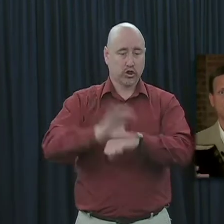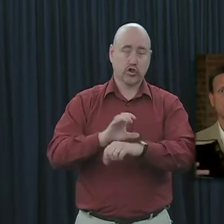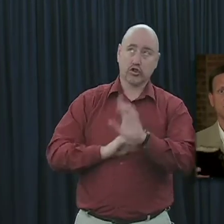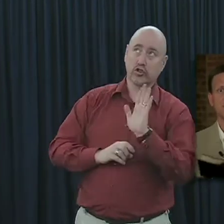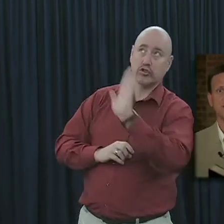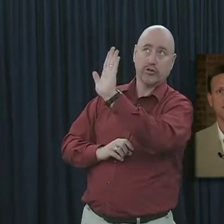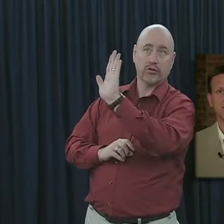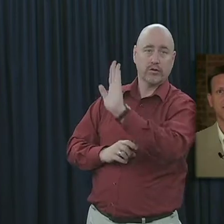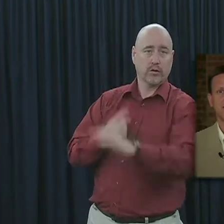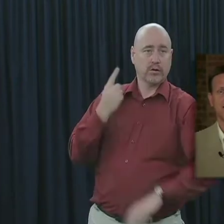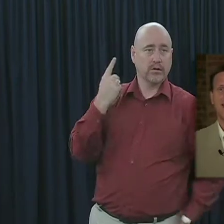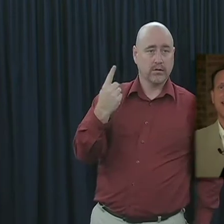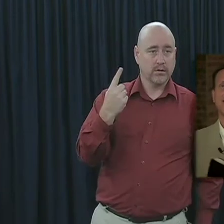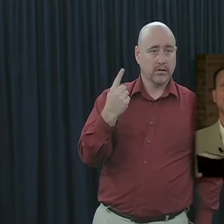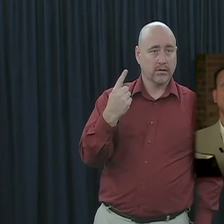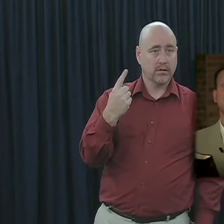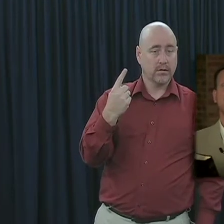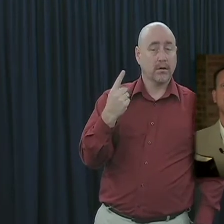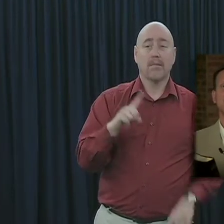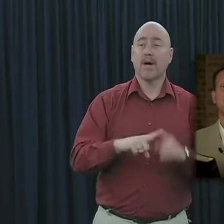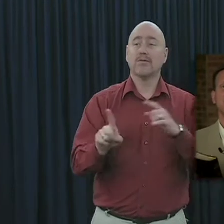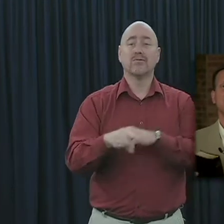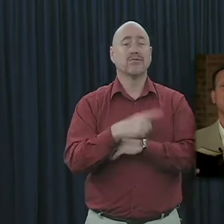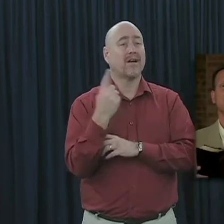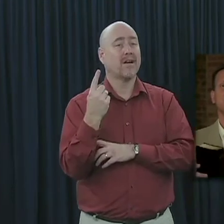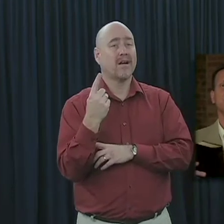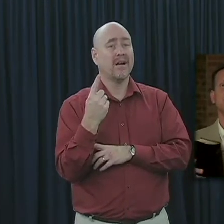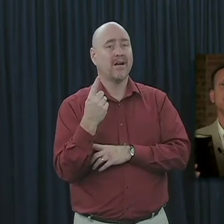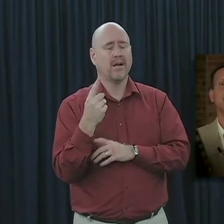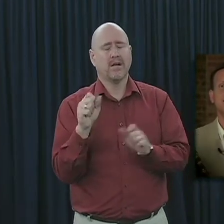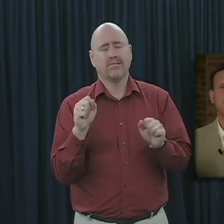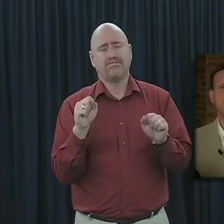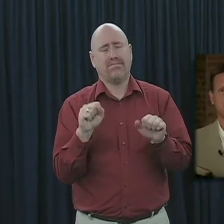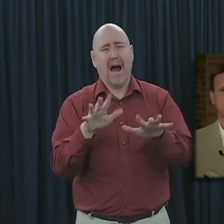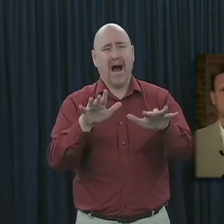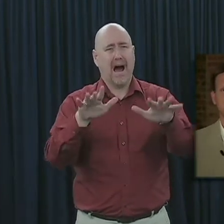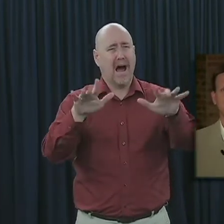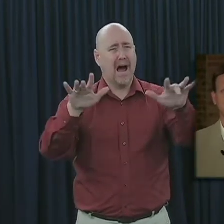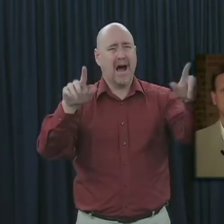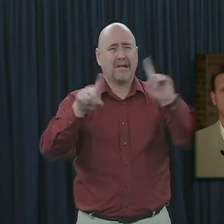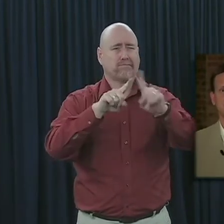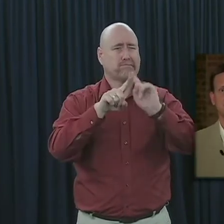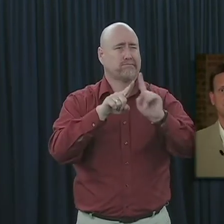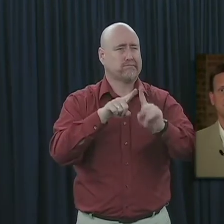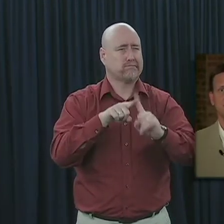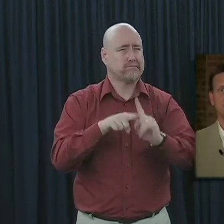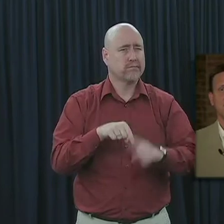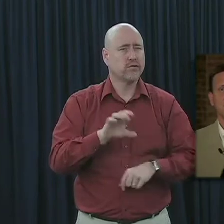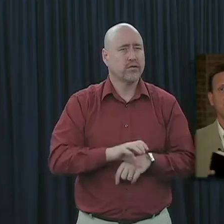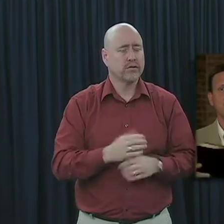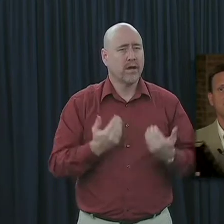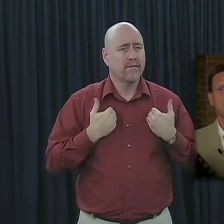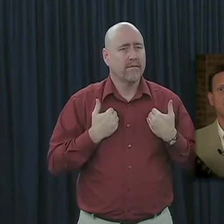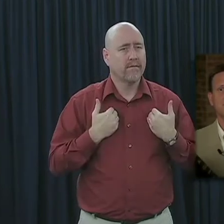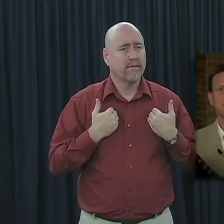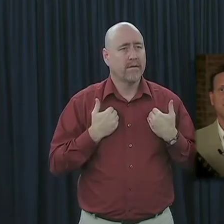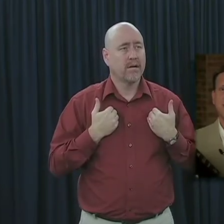church, singular. And yet today, there are so many different churches in existence. And these churches